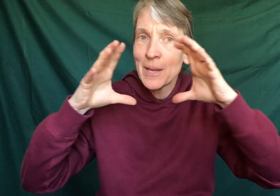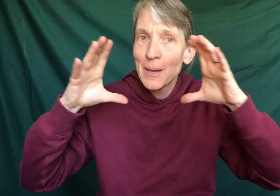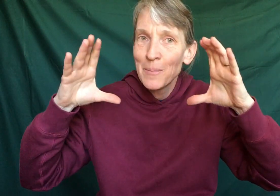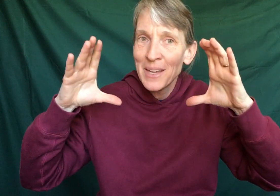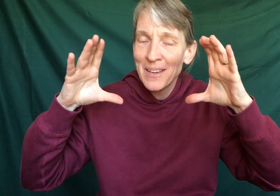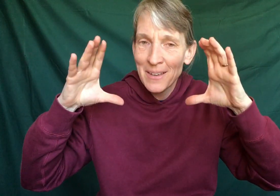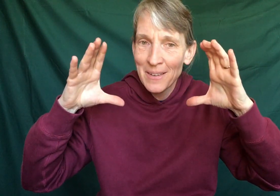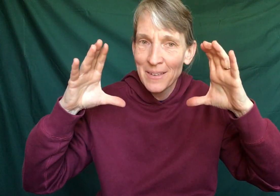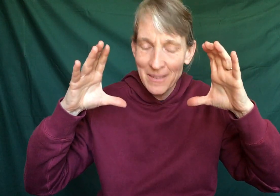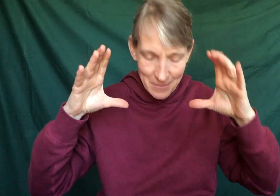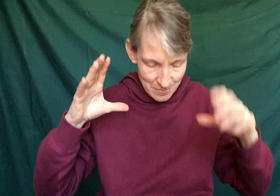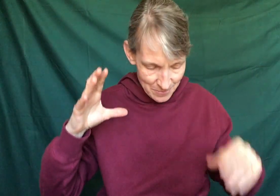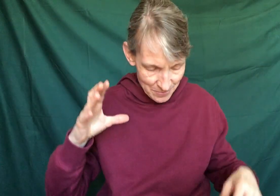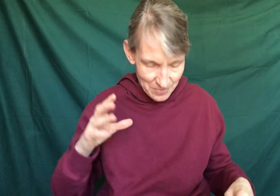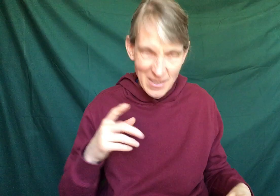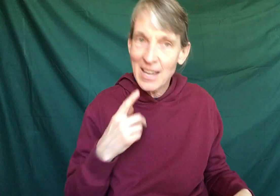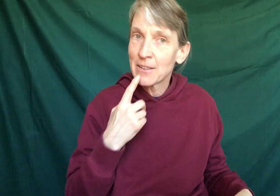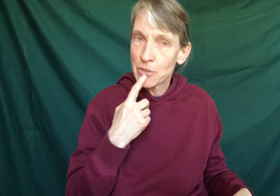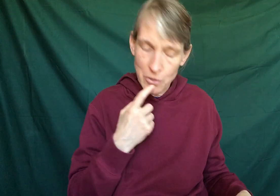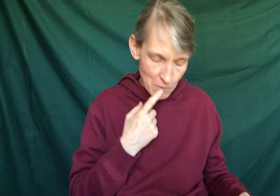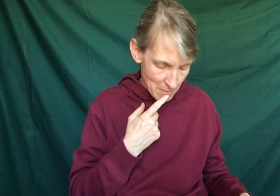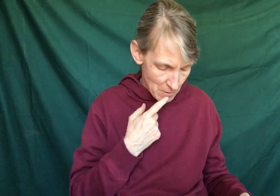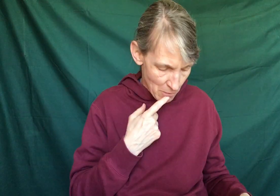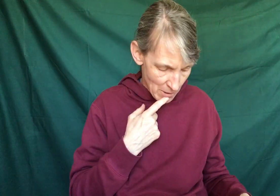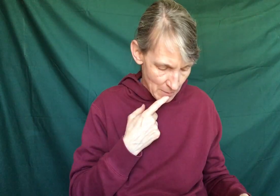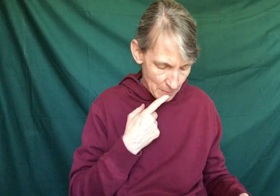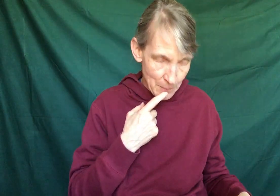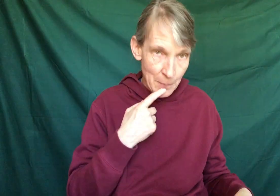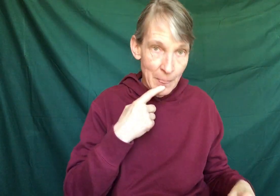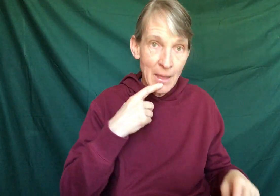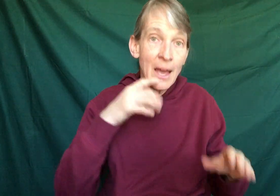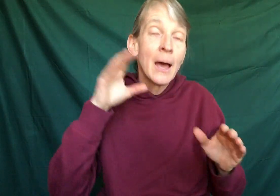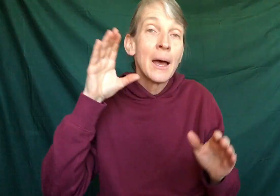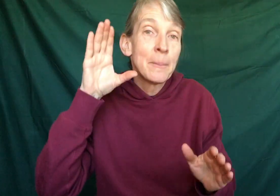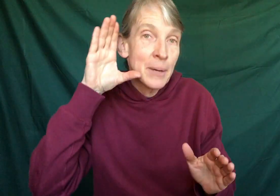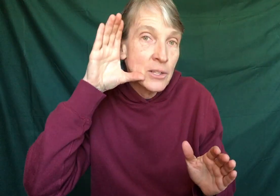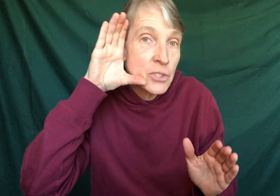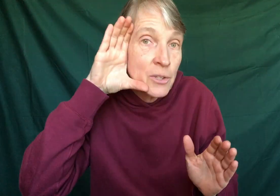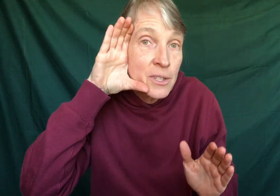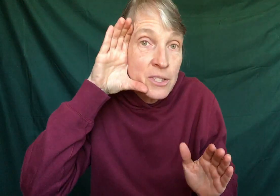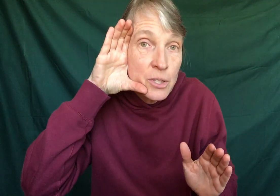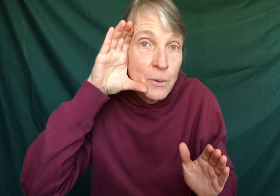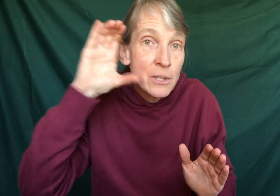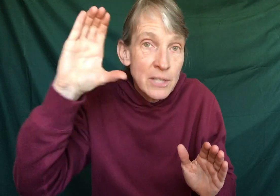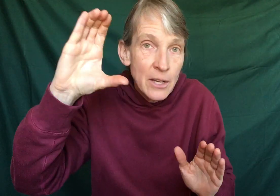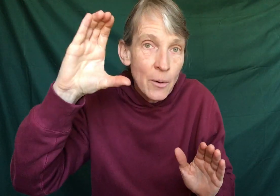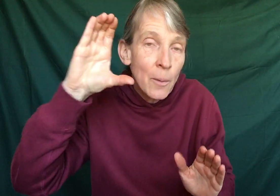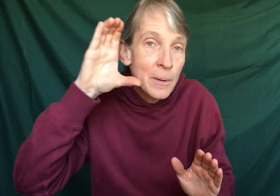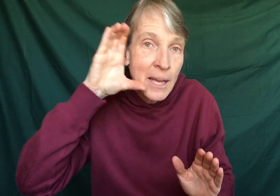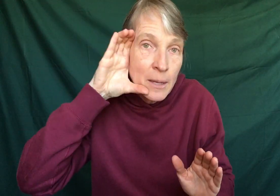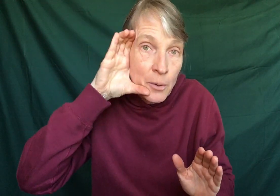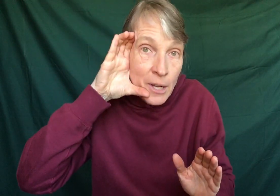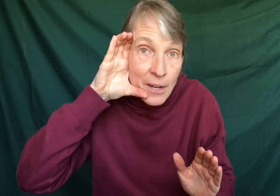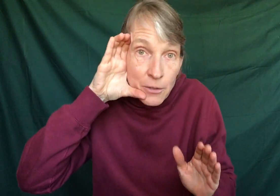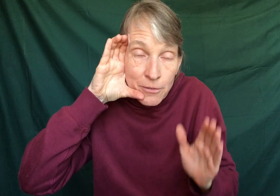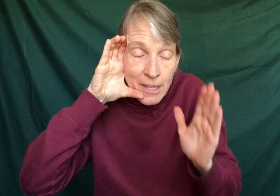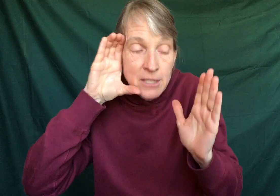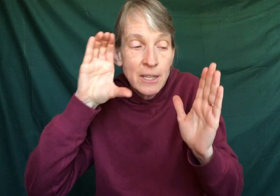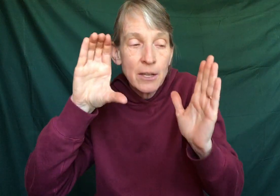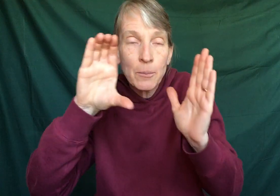it up big, and I showed you red before. Picture is when you take your open hand, put it on your face, like you're